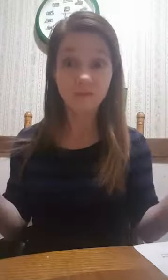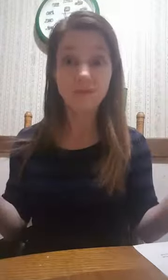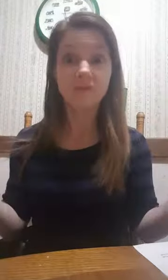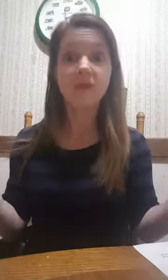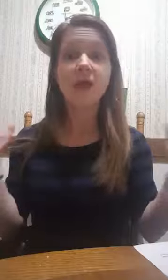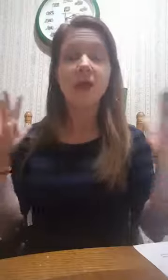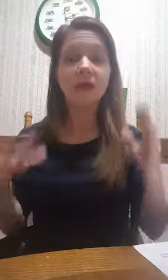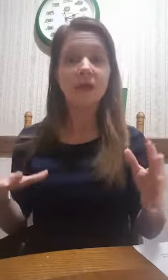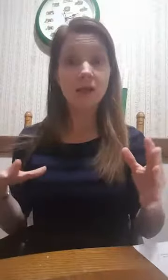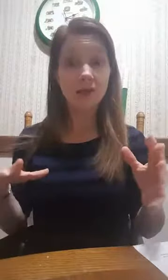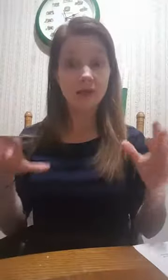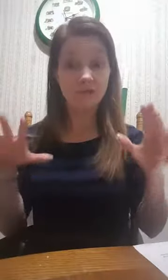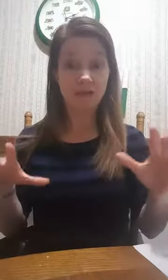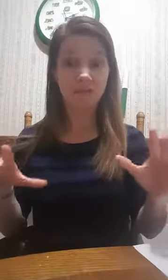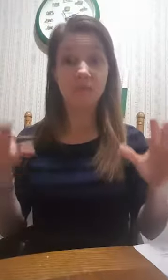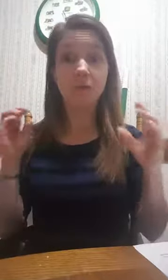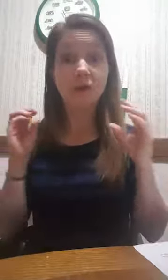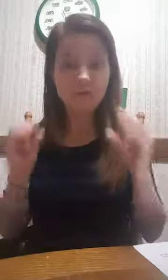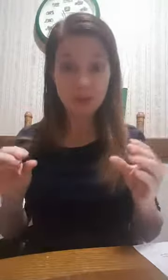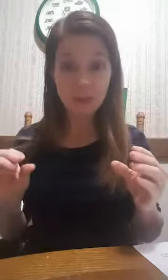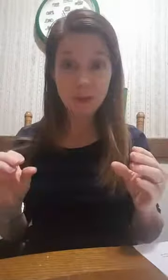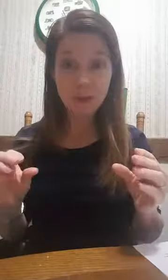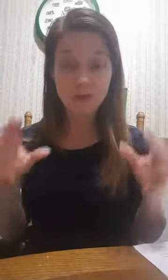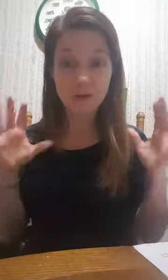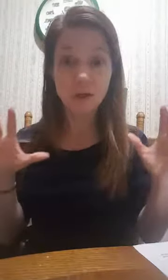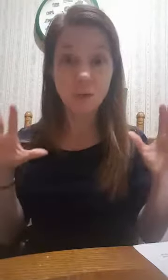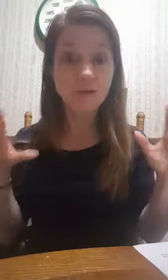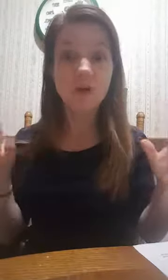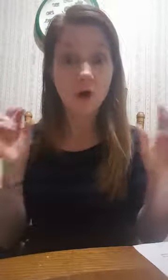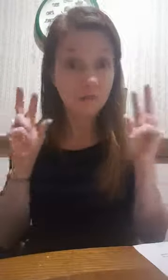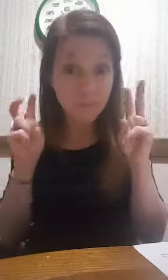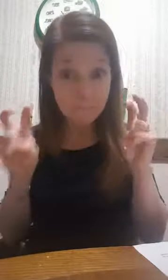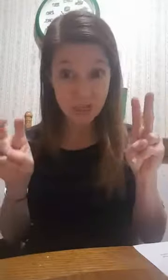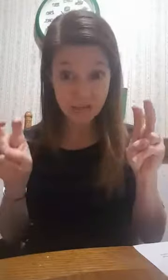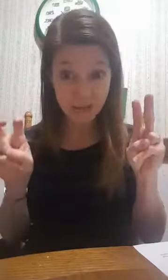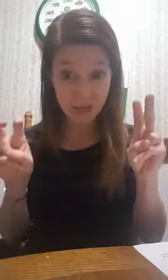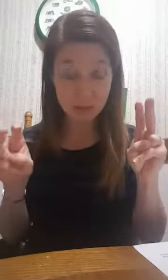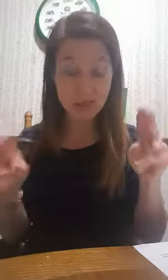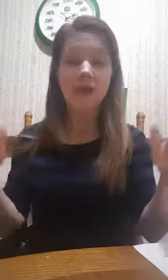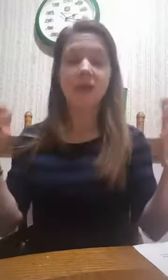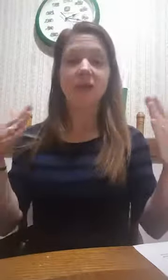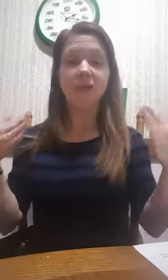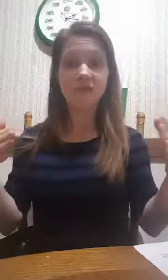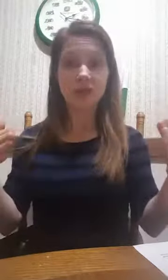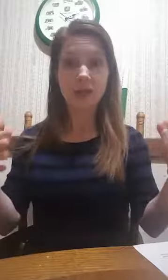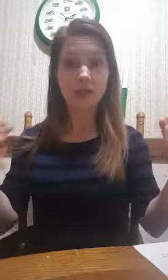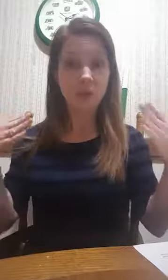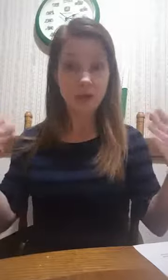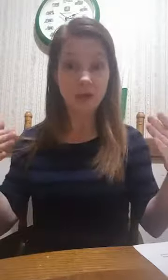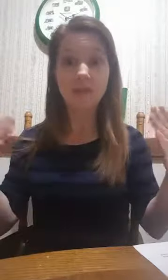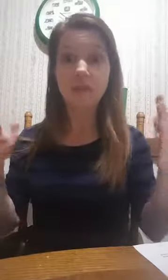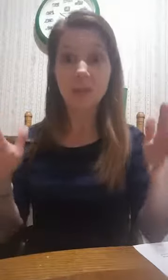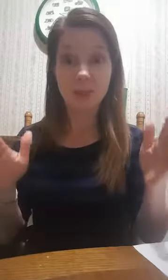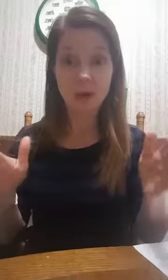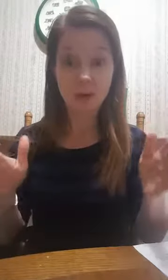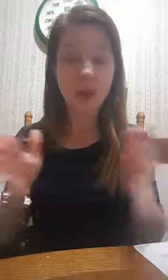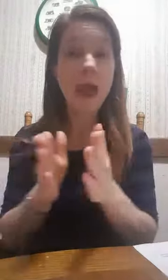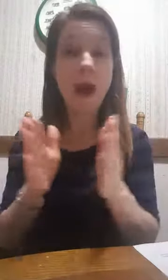Stevenson, he advises that we sleep during what is called the money time. And he is saying, you know what, it does not matter how